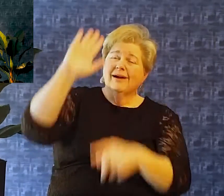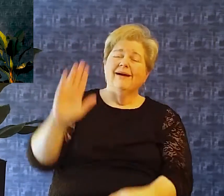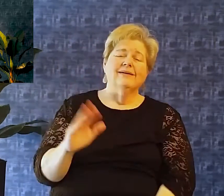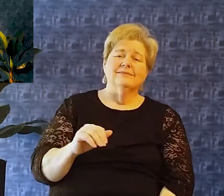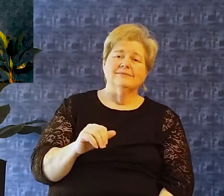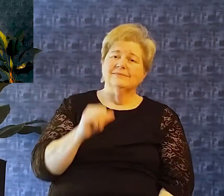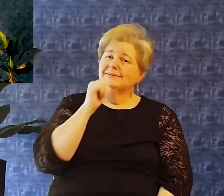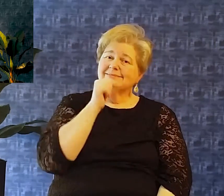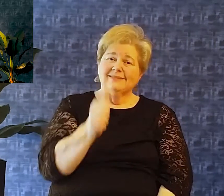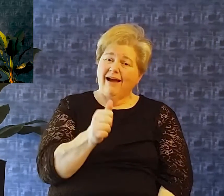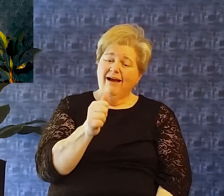God alone